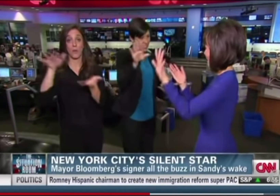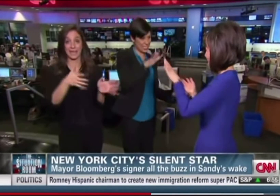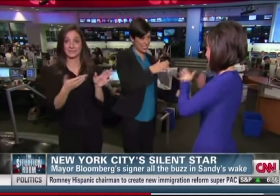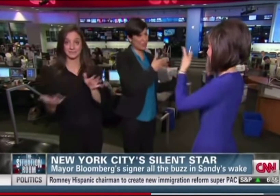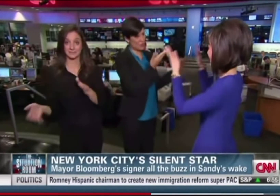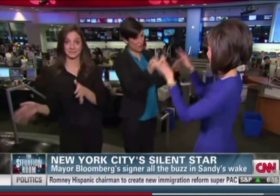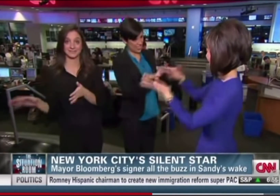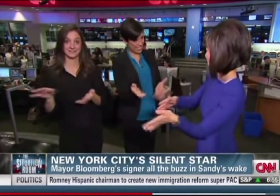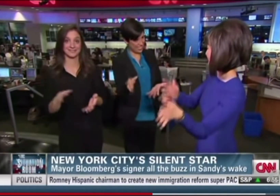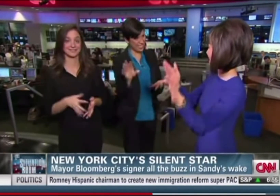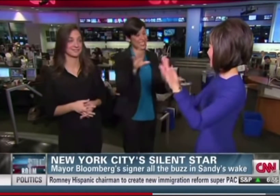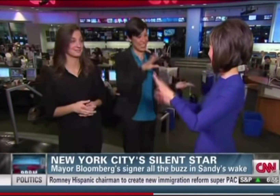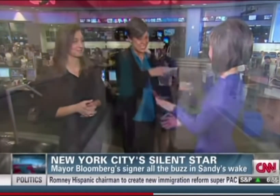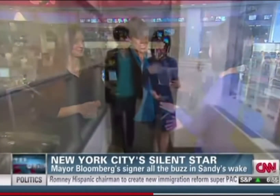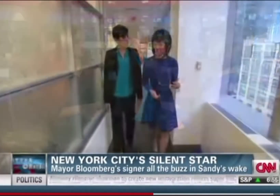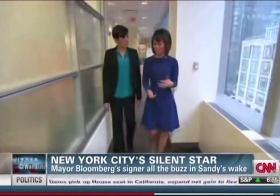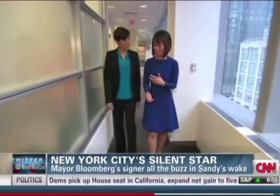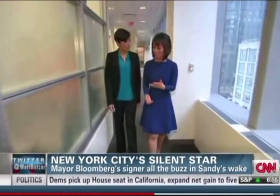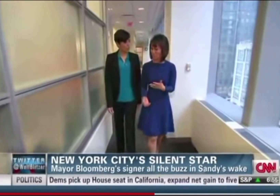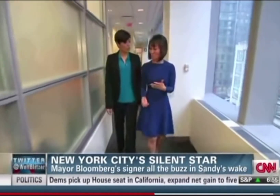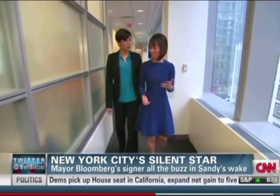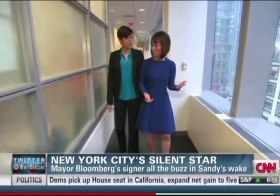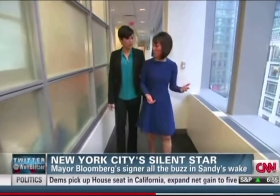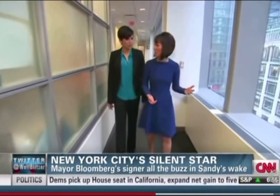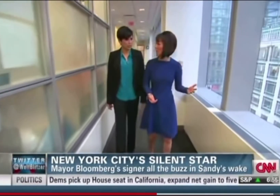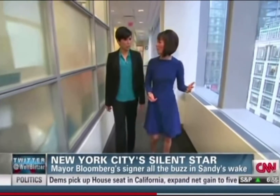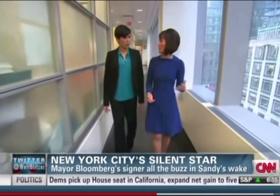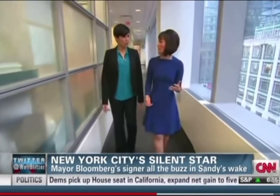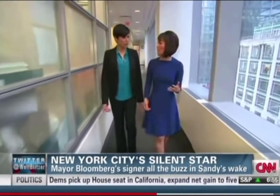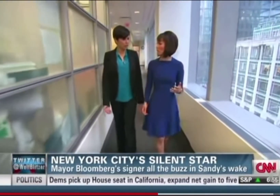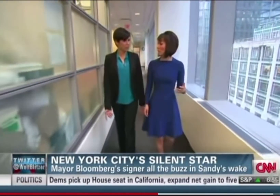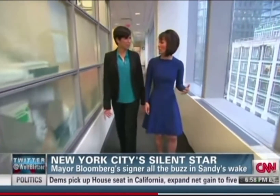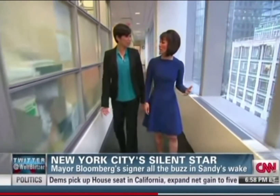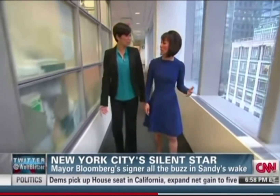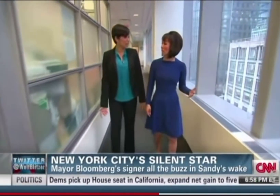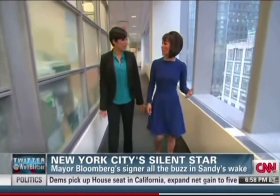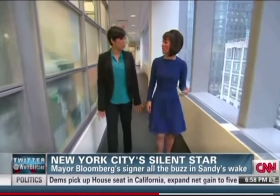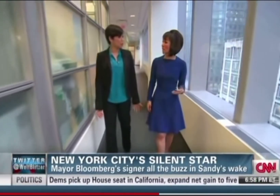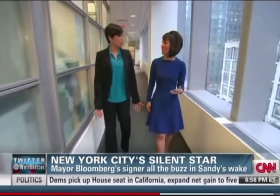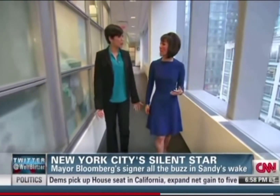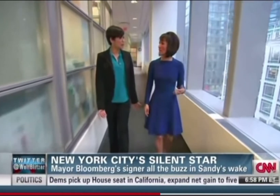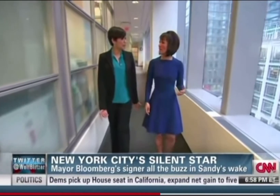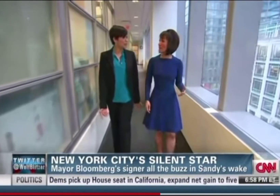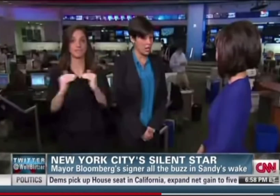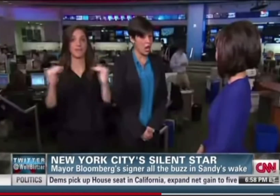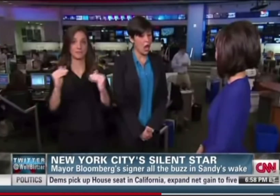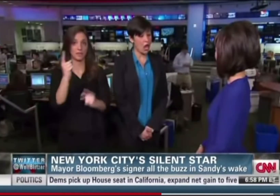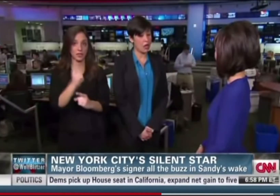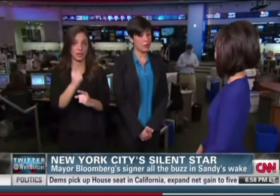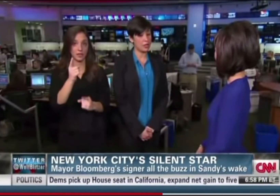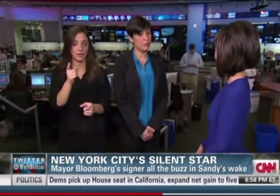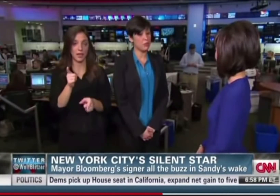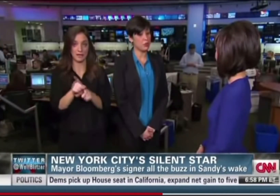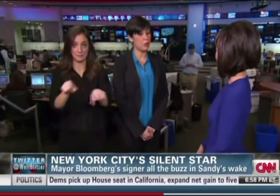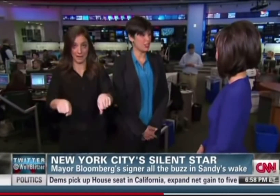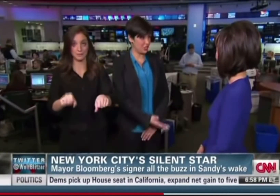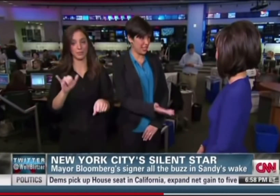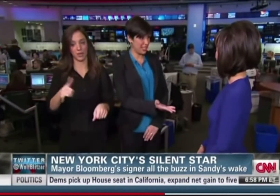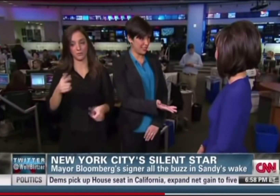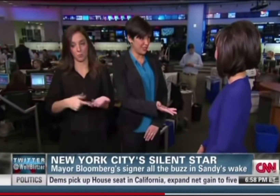this for a wind. Wind? Yes. Callas' mom and three siblings are deaf. Sign language was her first language. If you watched any of